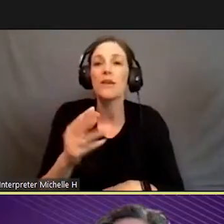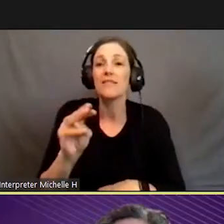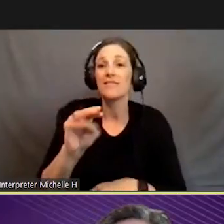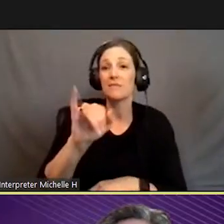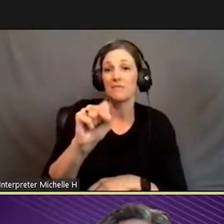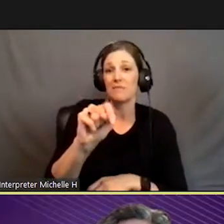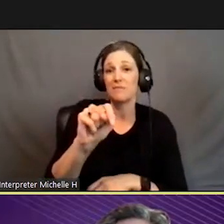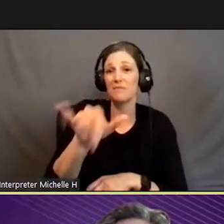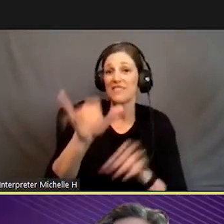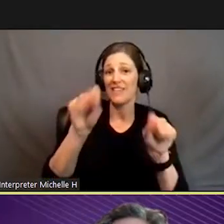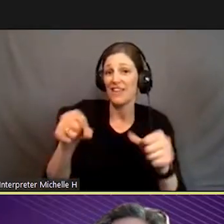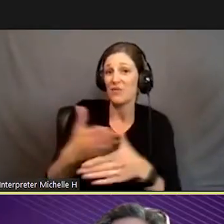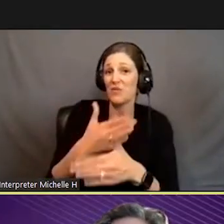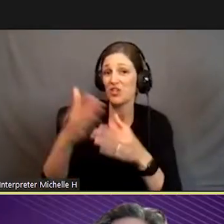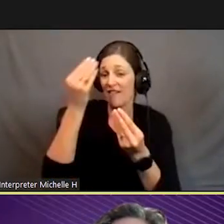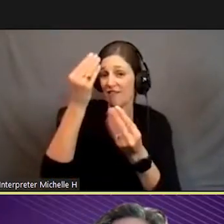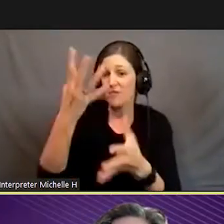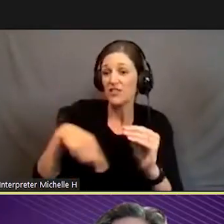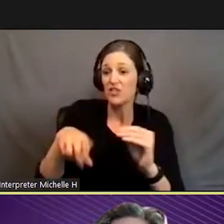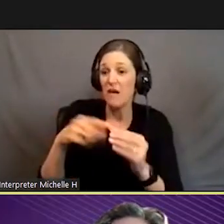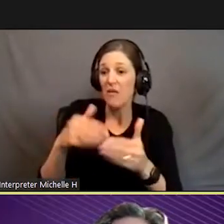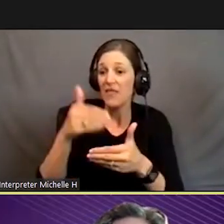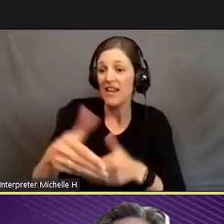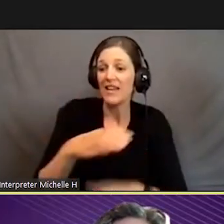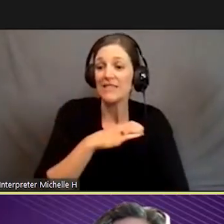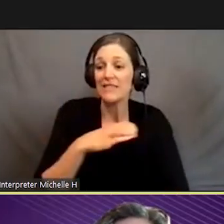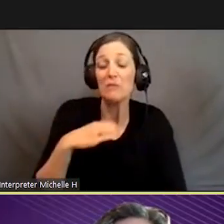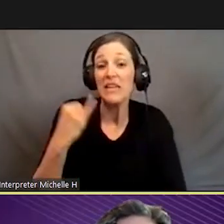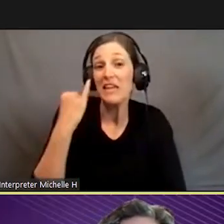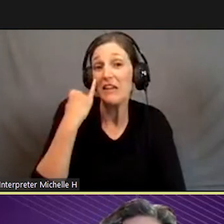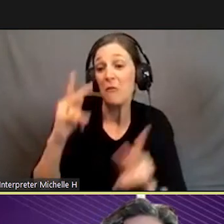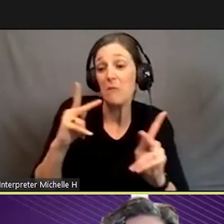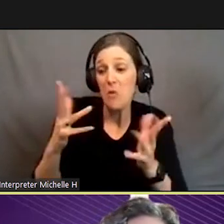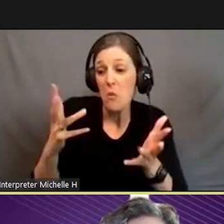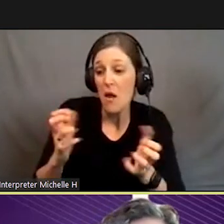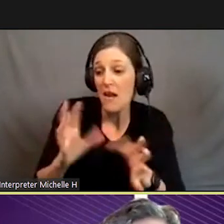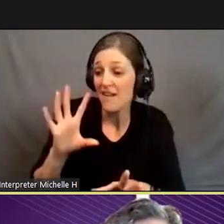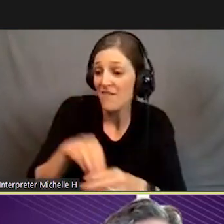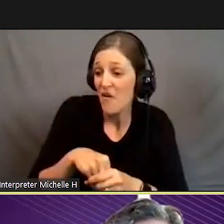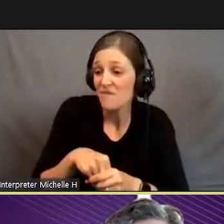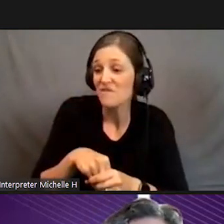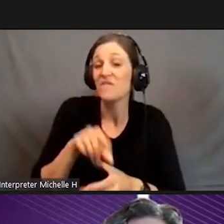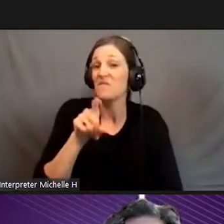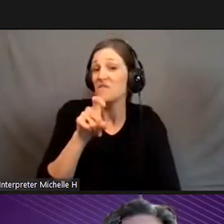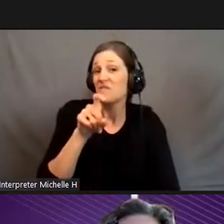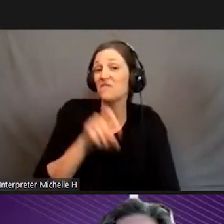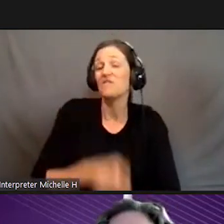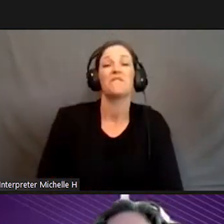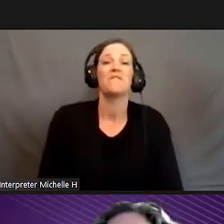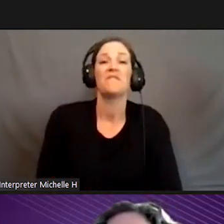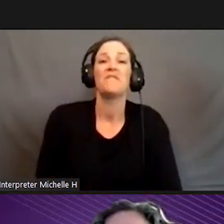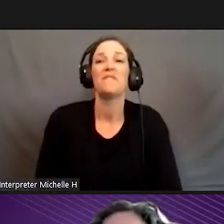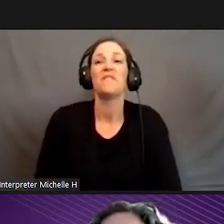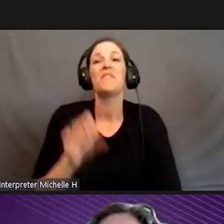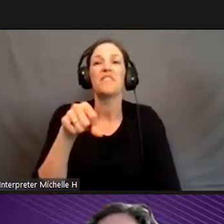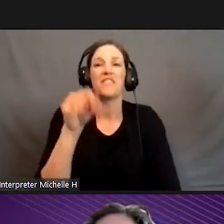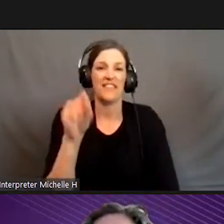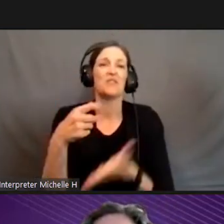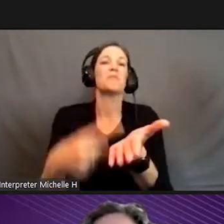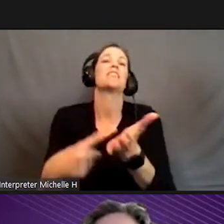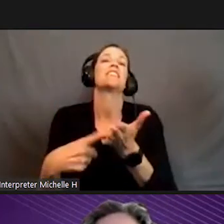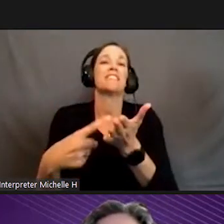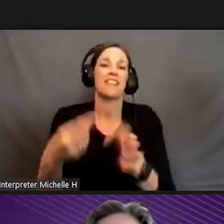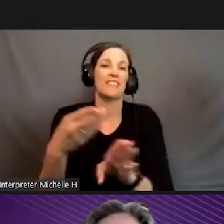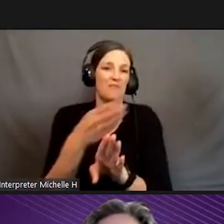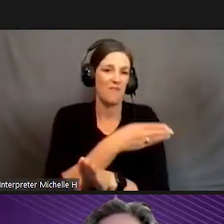you share some information about the next committee in case people want to get involved? Yes, so we talked about this earlier,